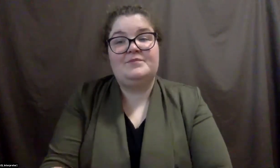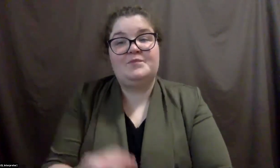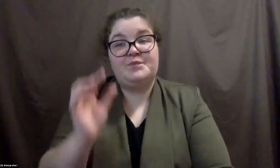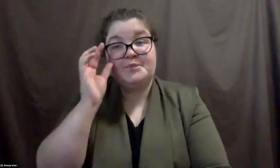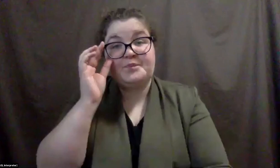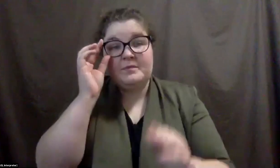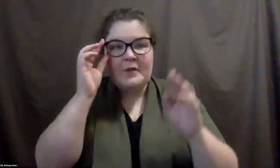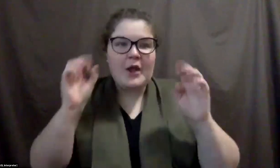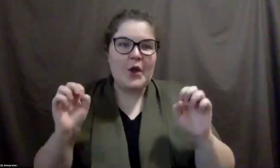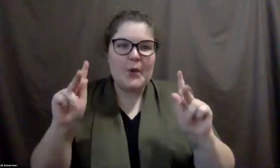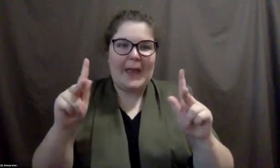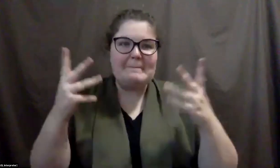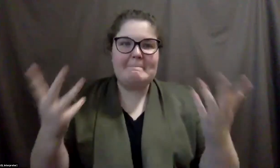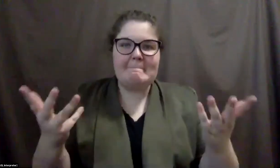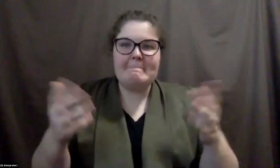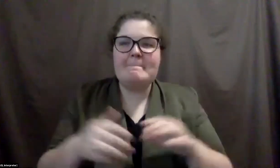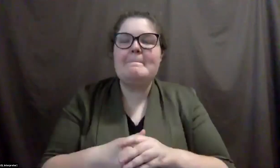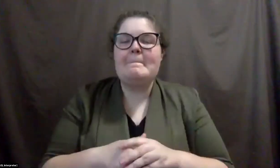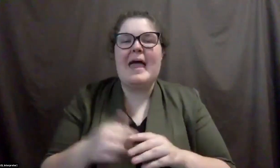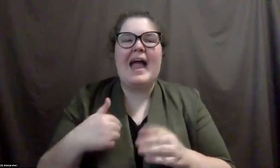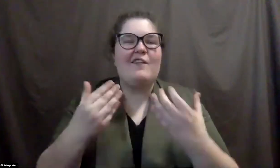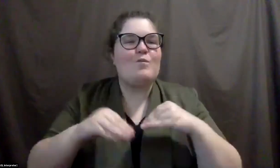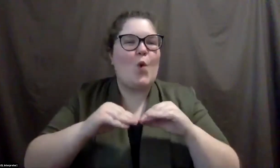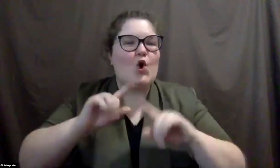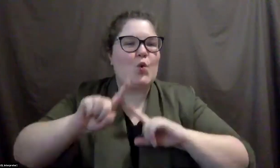Okay. Um, I have more questions.